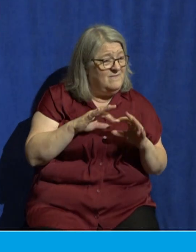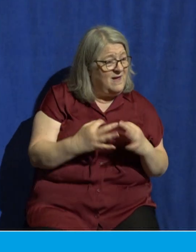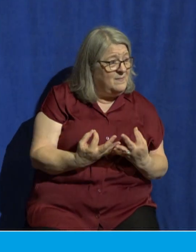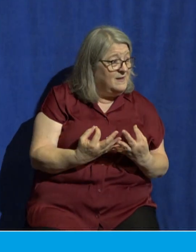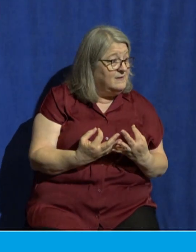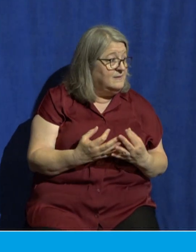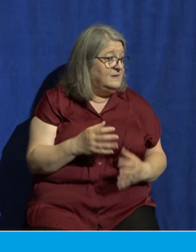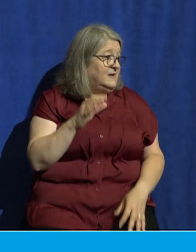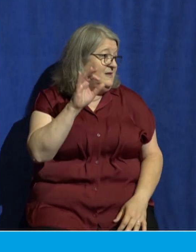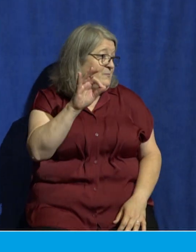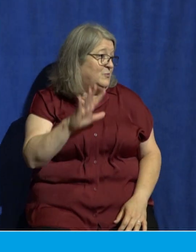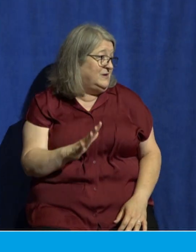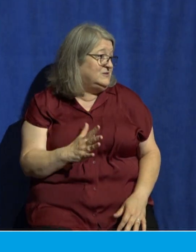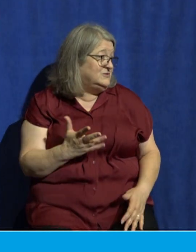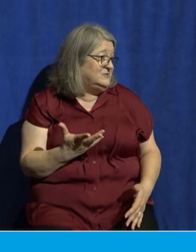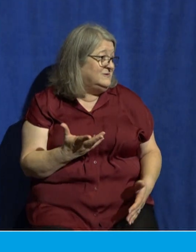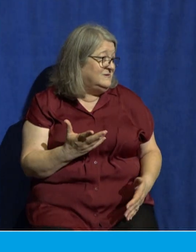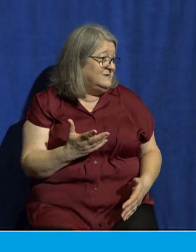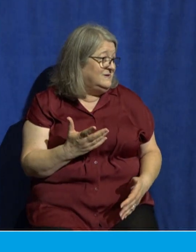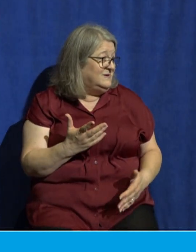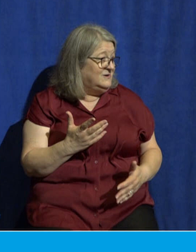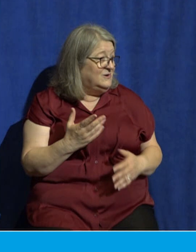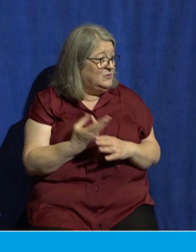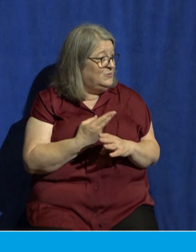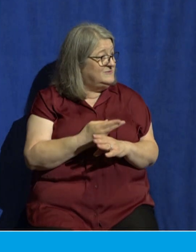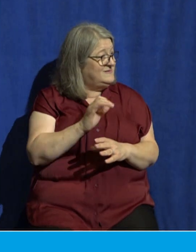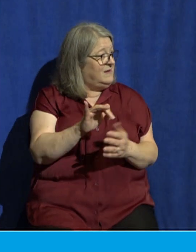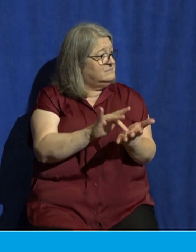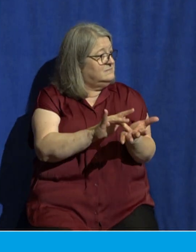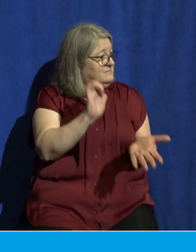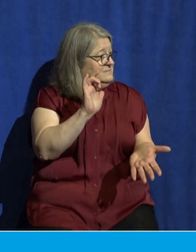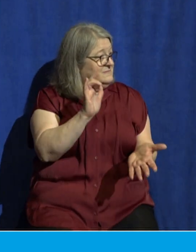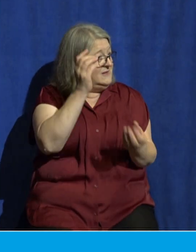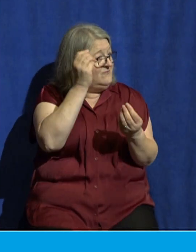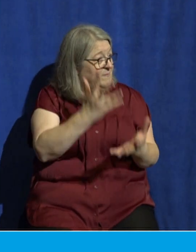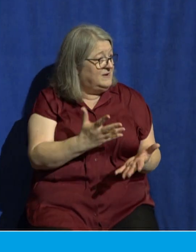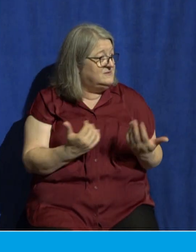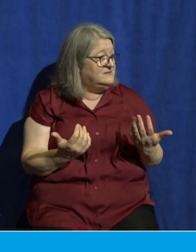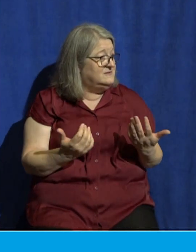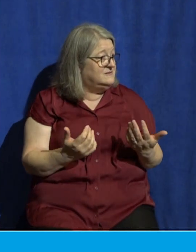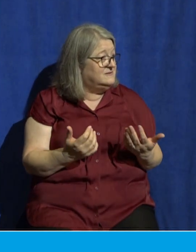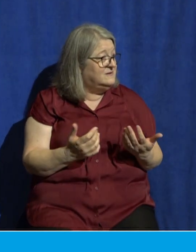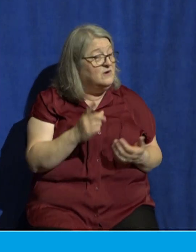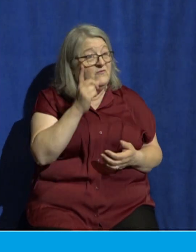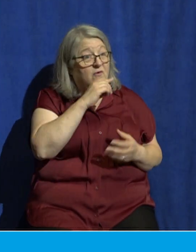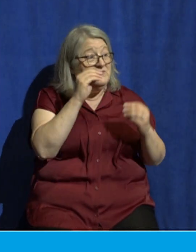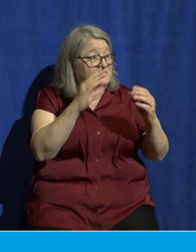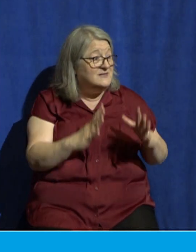and that desire is preyed upon and false teachers claim things that God never actually claims